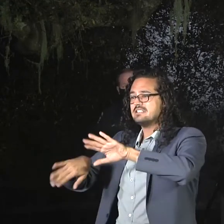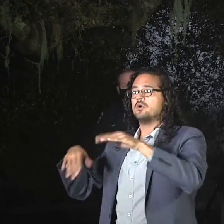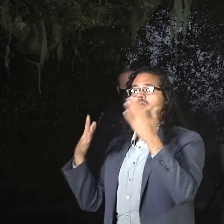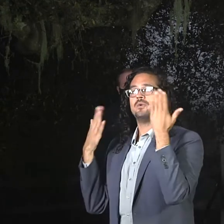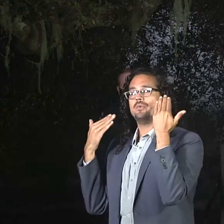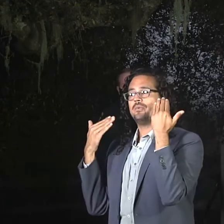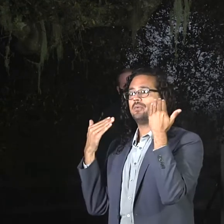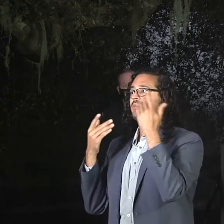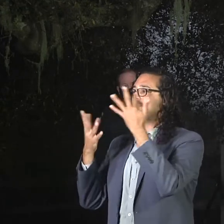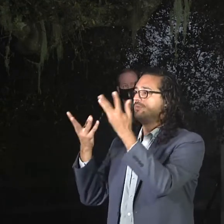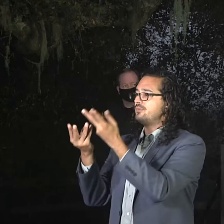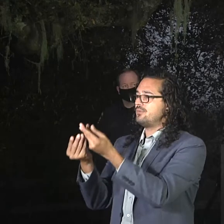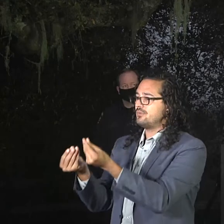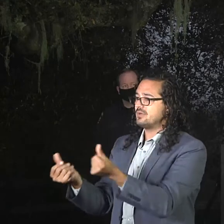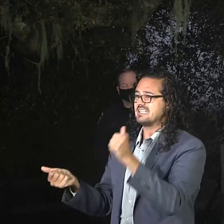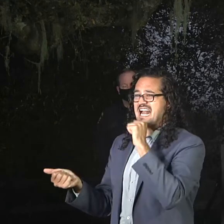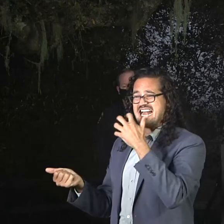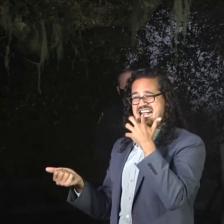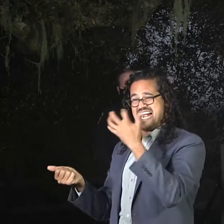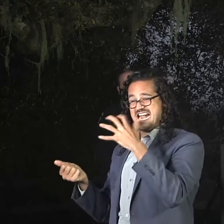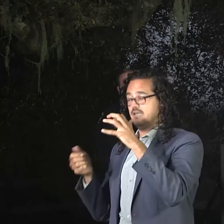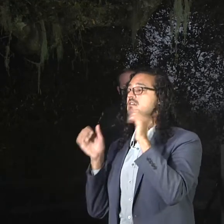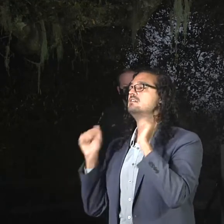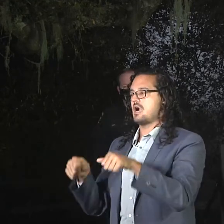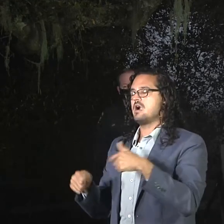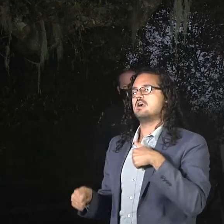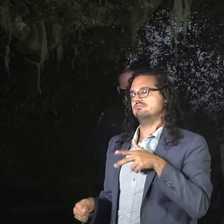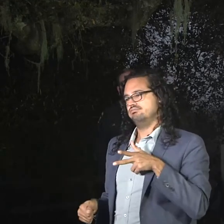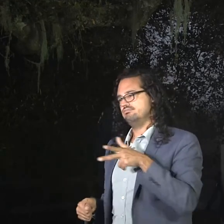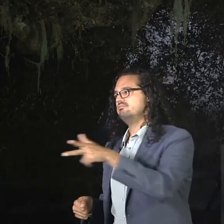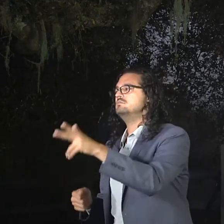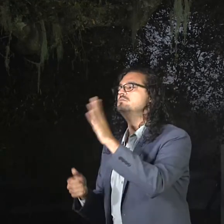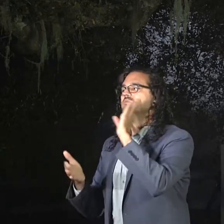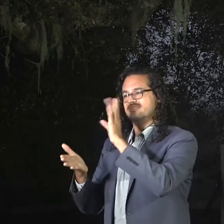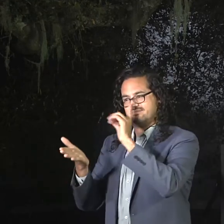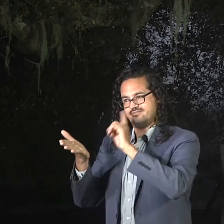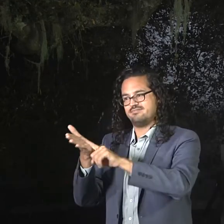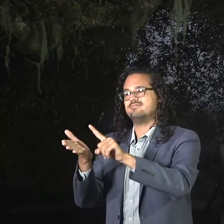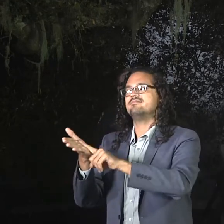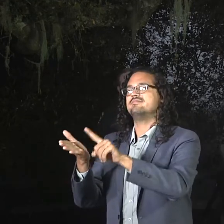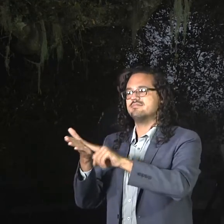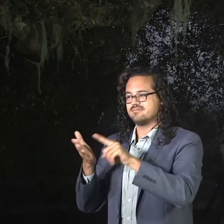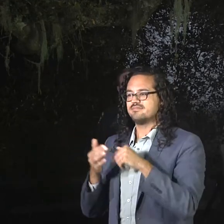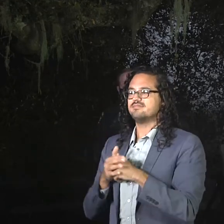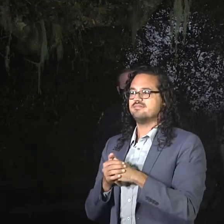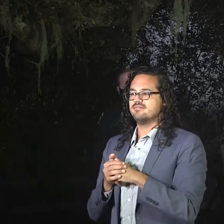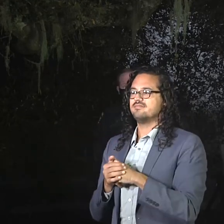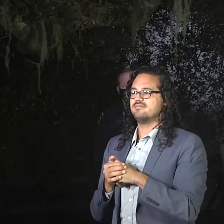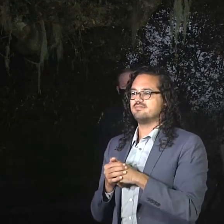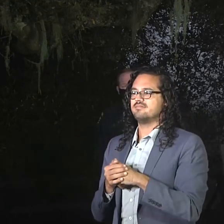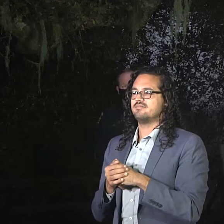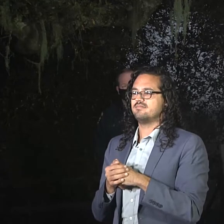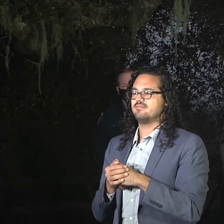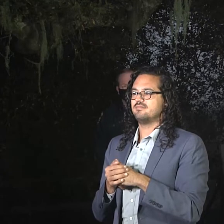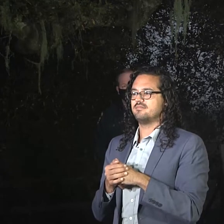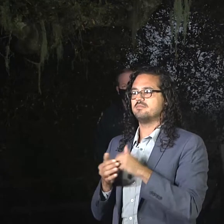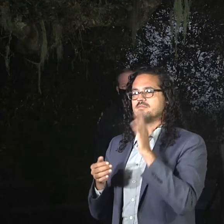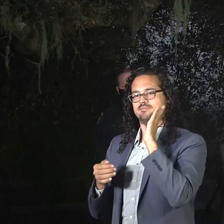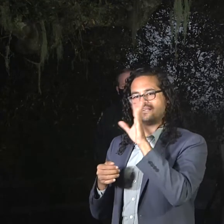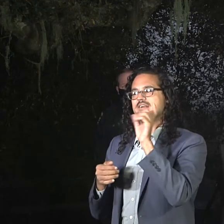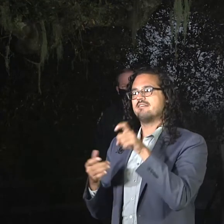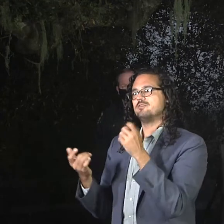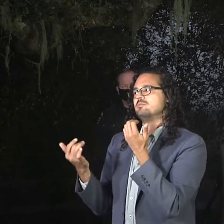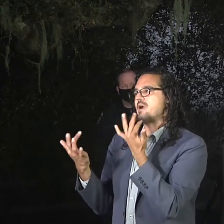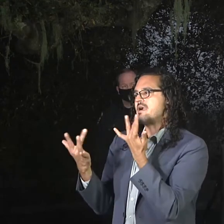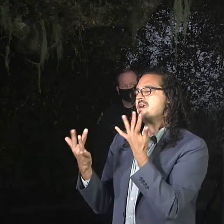Obviously, there's going to be some time to get to several areas within the perimeter of this. There's a lot of burned out bridges